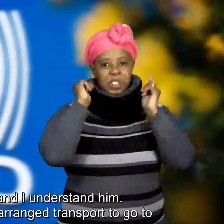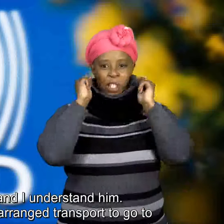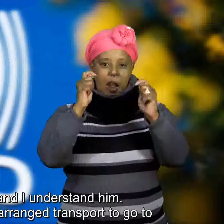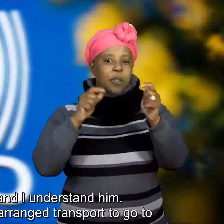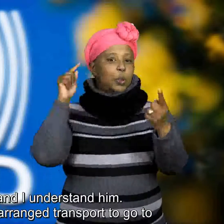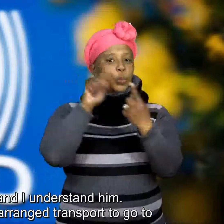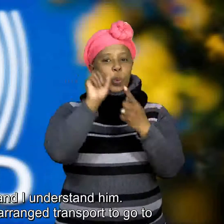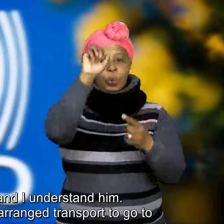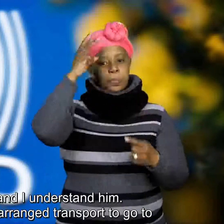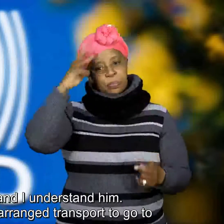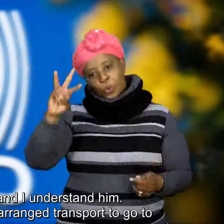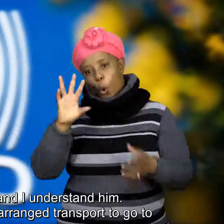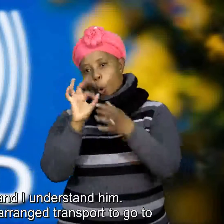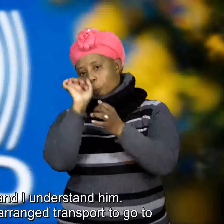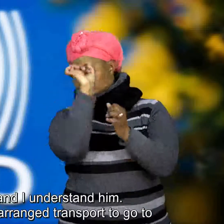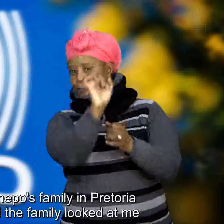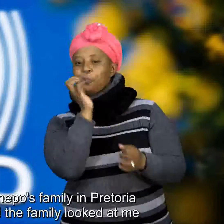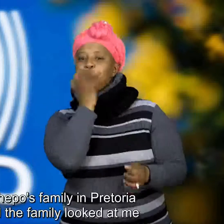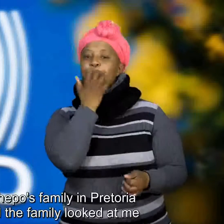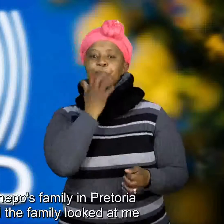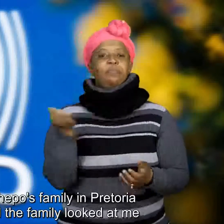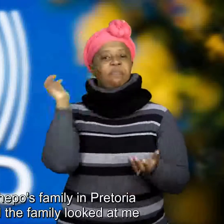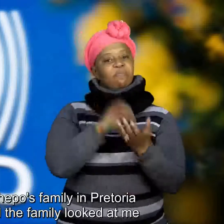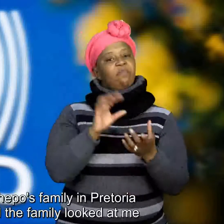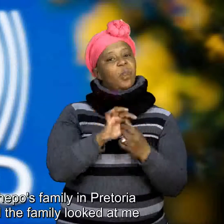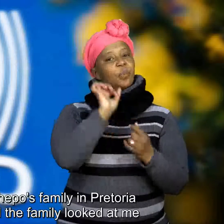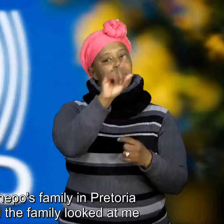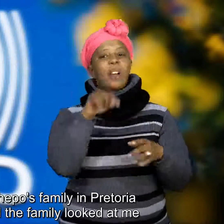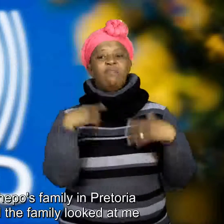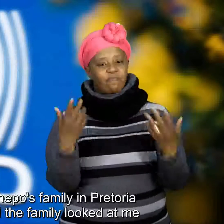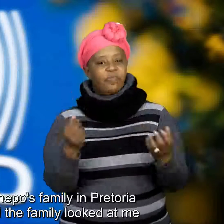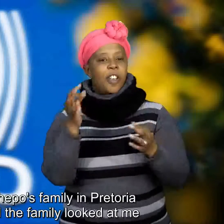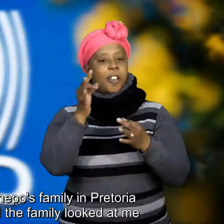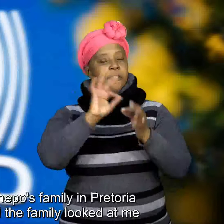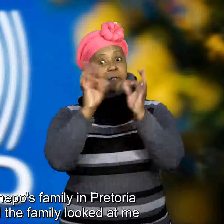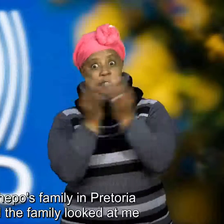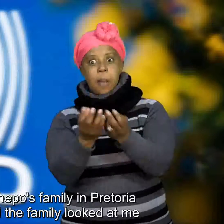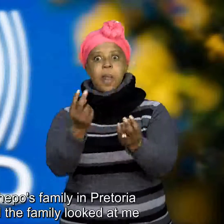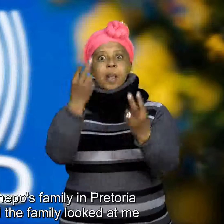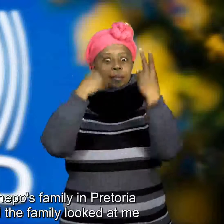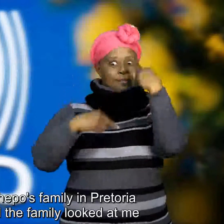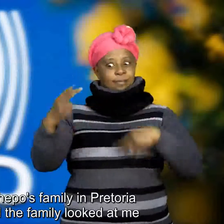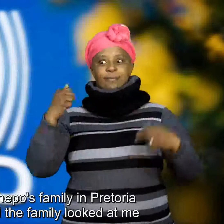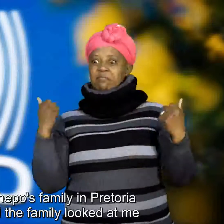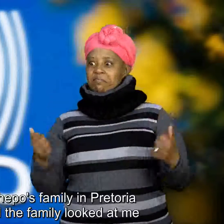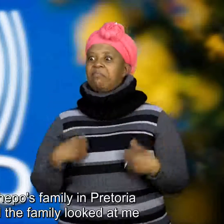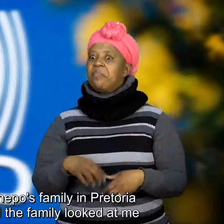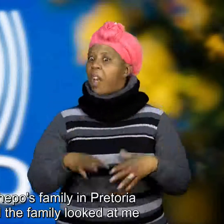I arranged transport to go to Tsepo's family in Pretoria and the family looked at me and they were